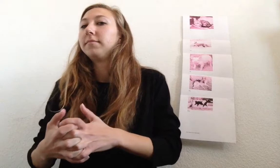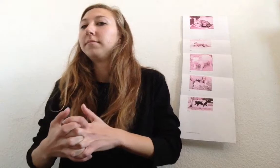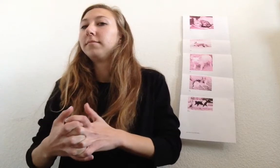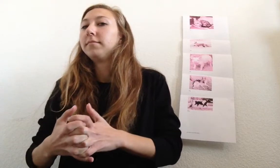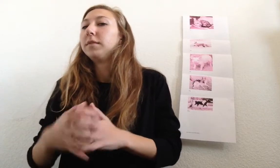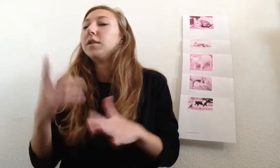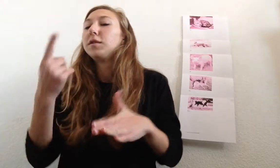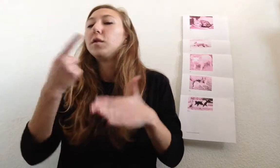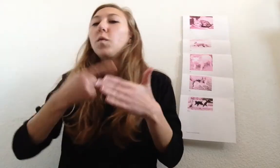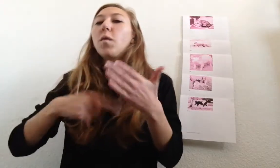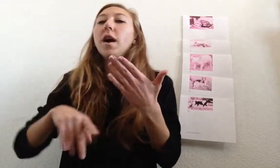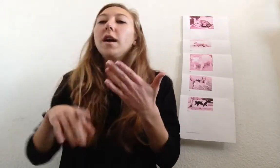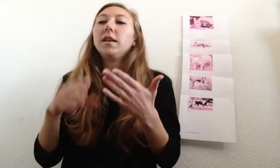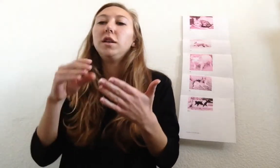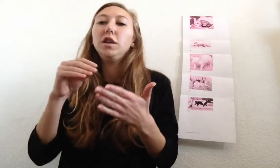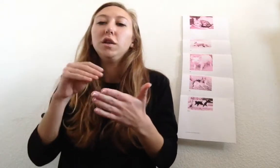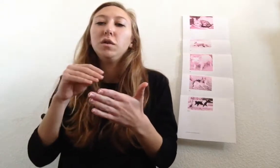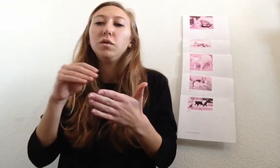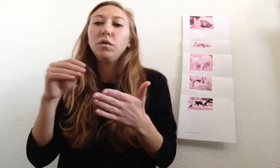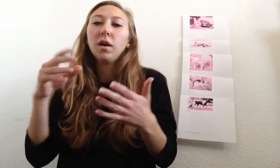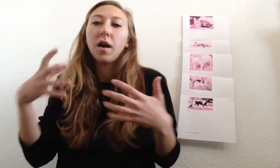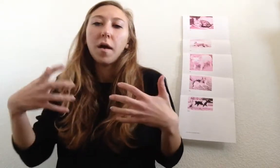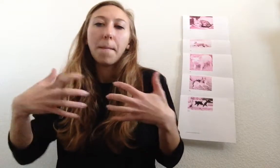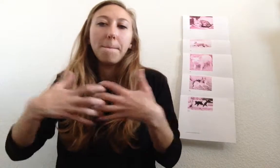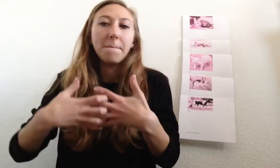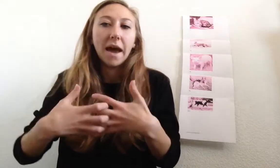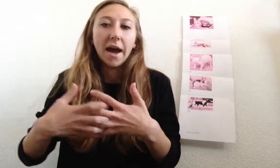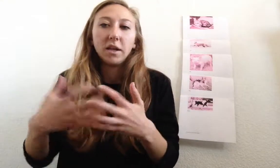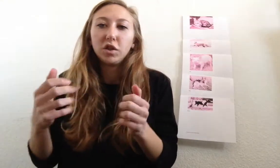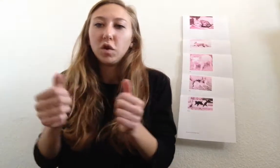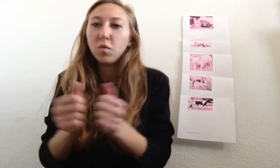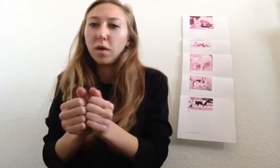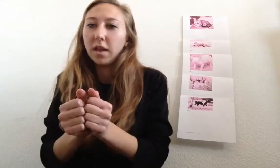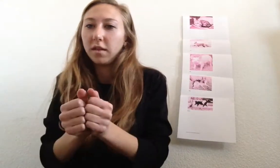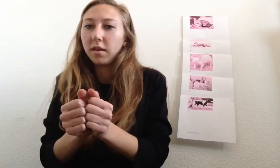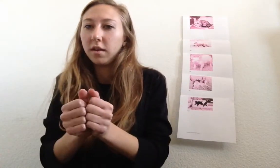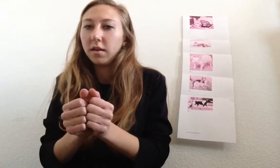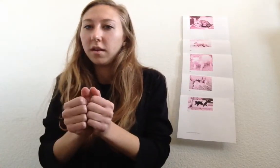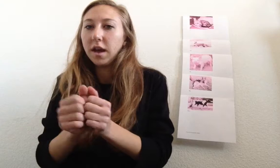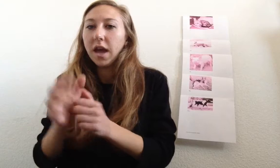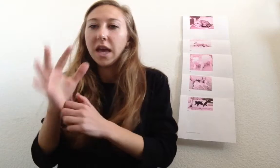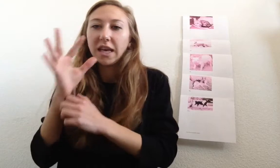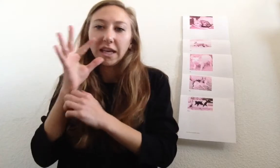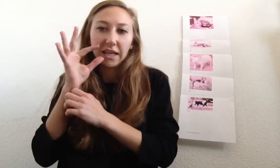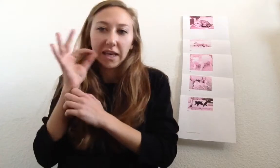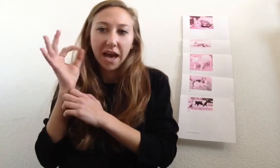so what did you match with cat?